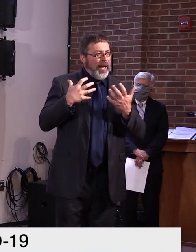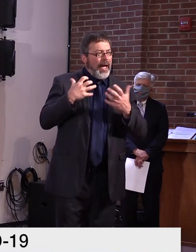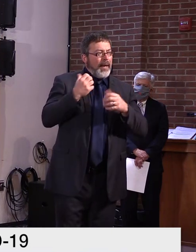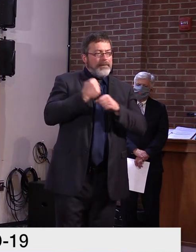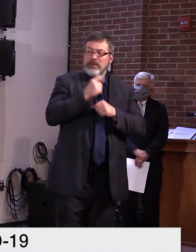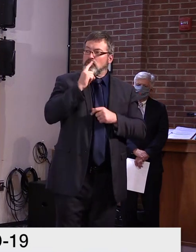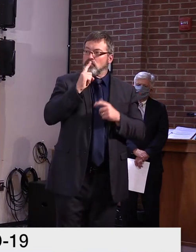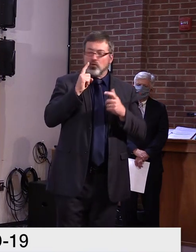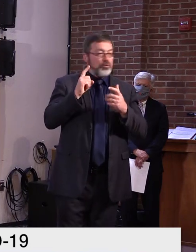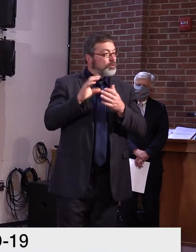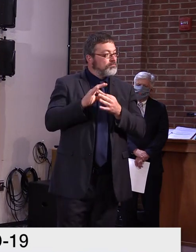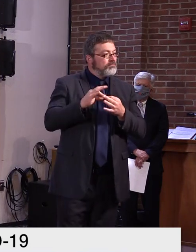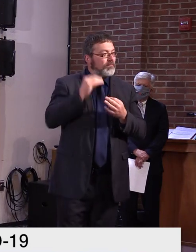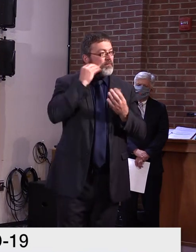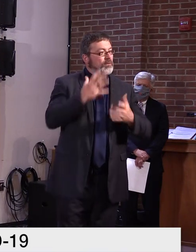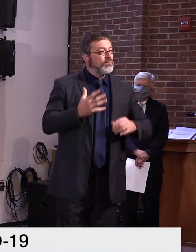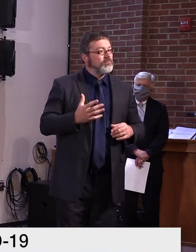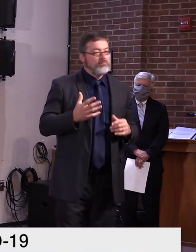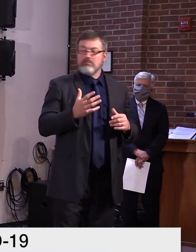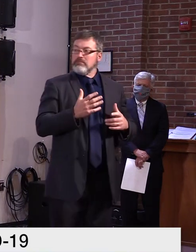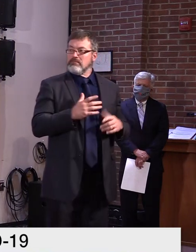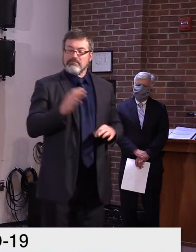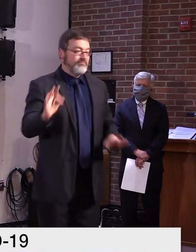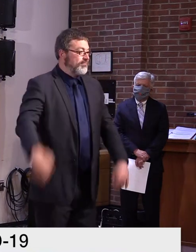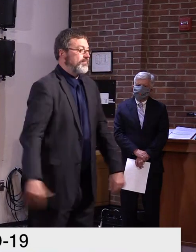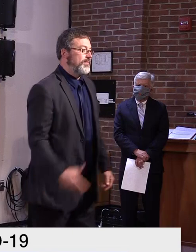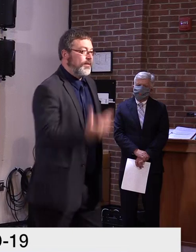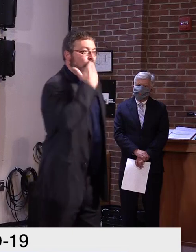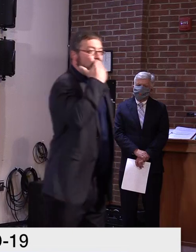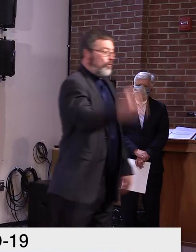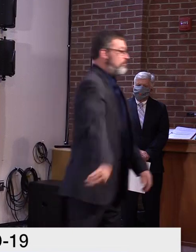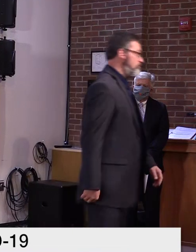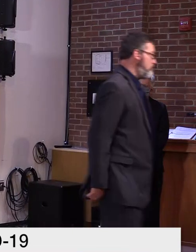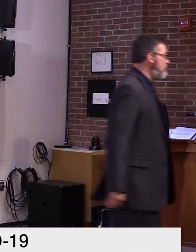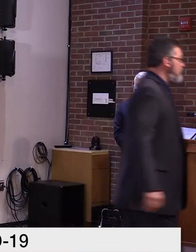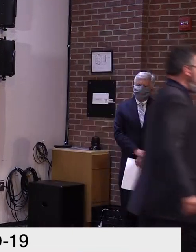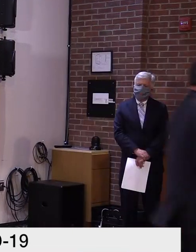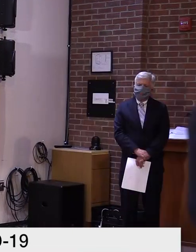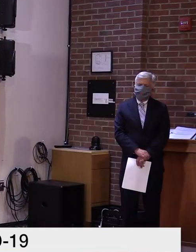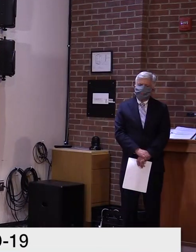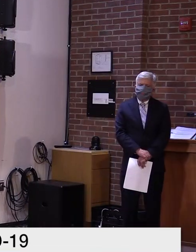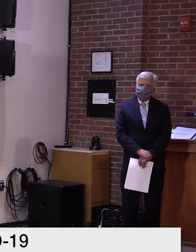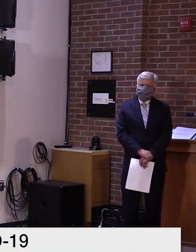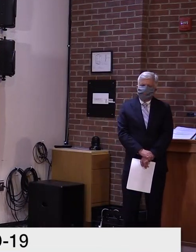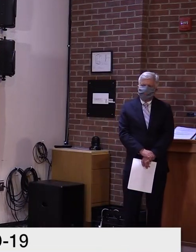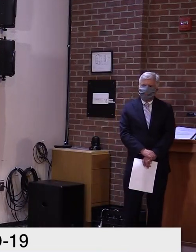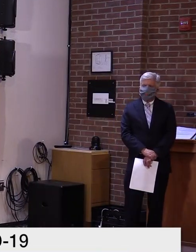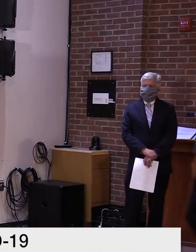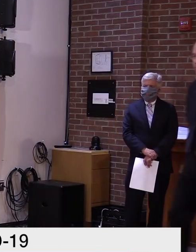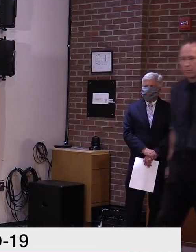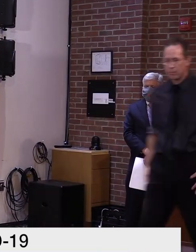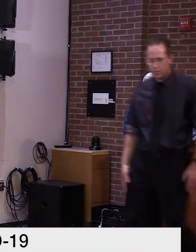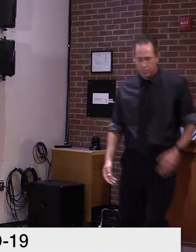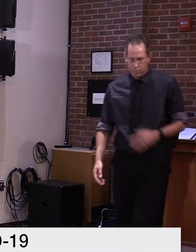All right, we can, we can look into this further for him, Mike. Great. Thank you very much. Appreciate your time.